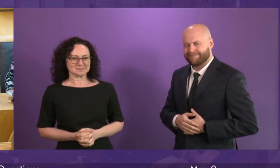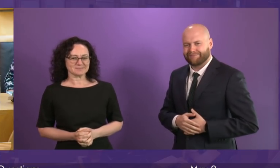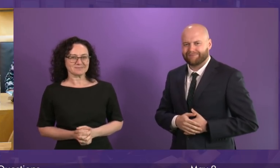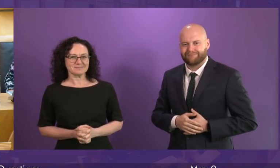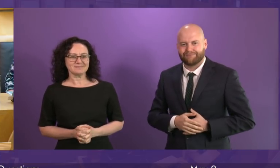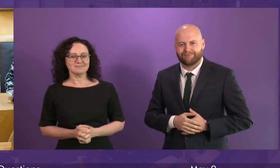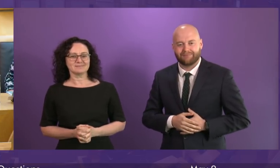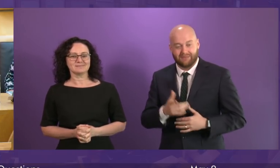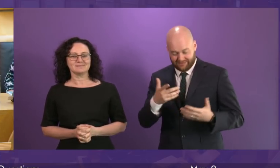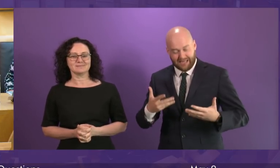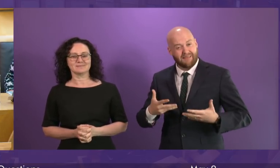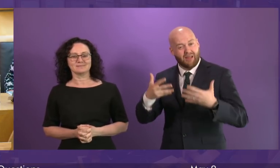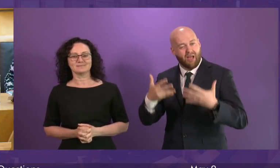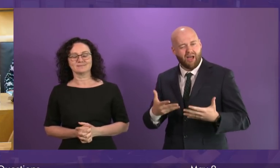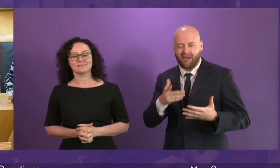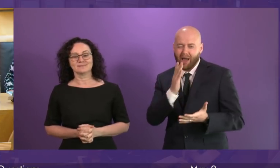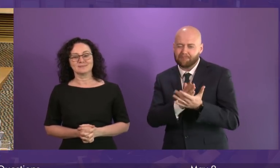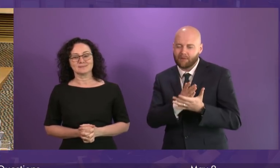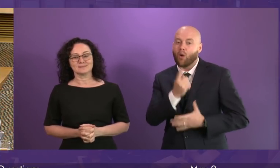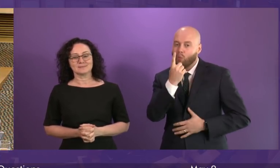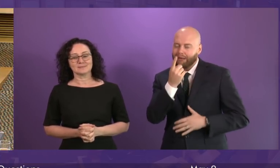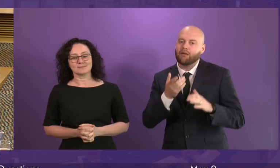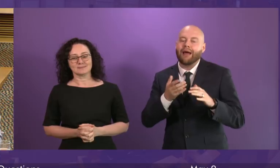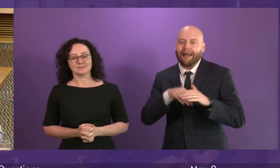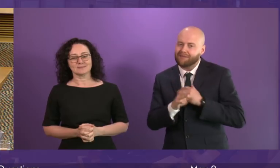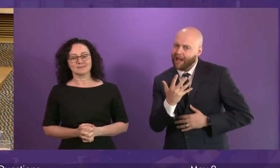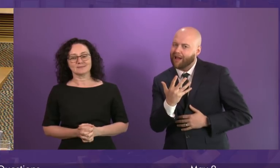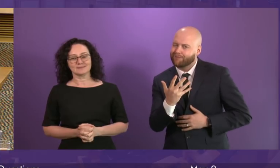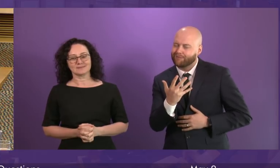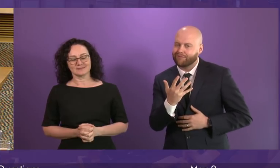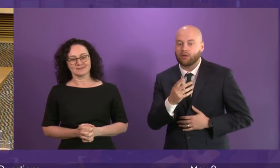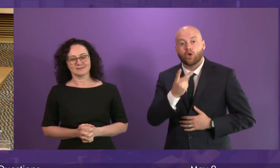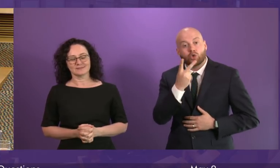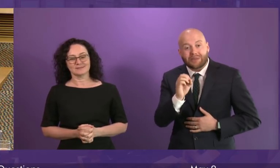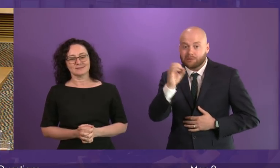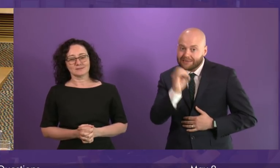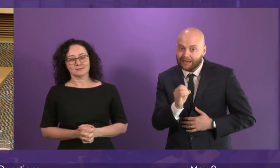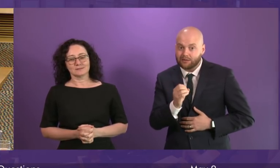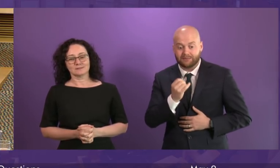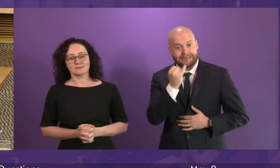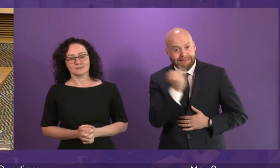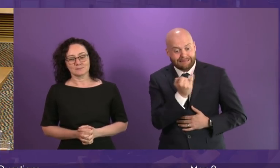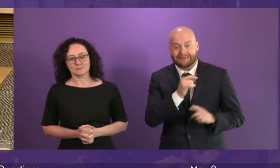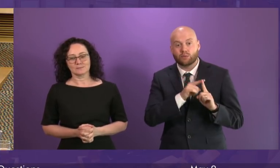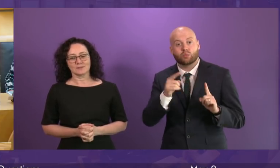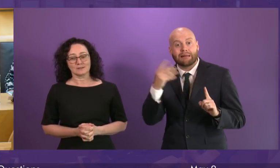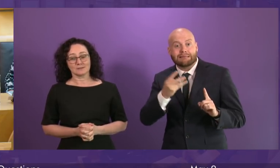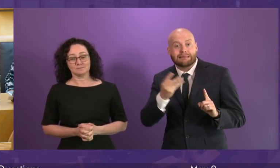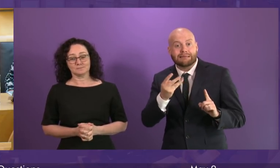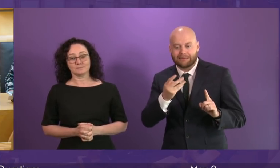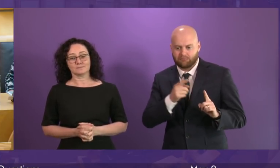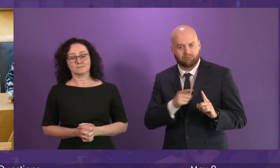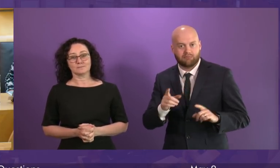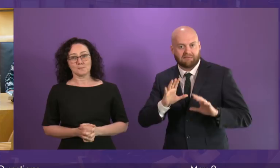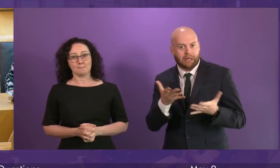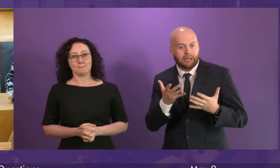And the figure is one in five. Fully 20% of our 16 to 19 year olds are without any form